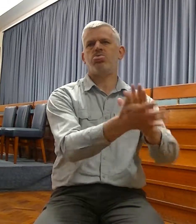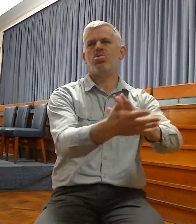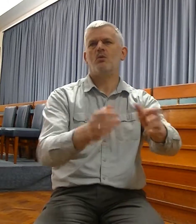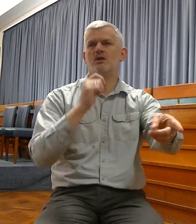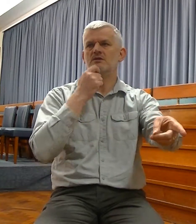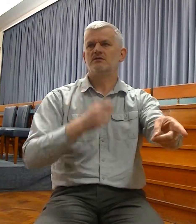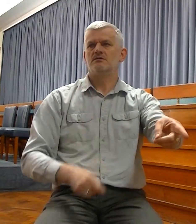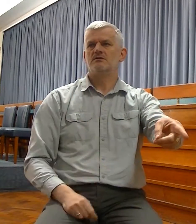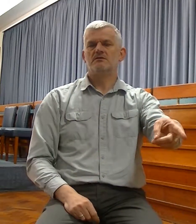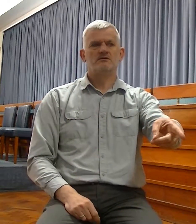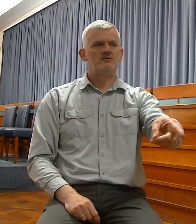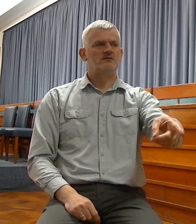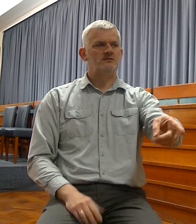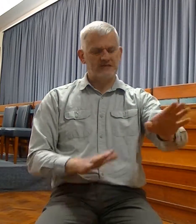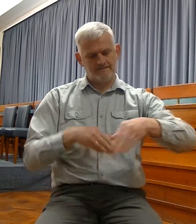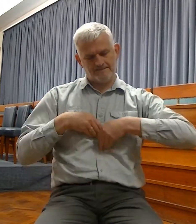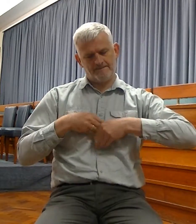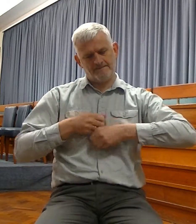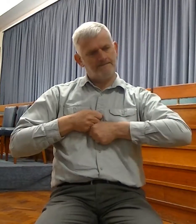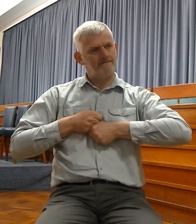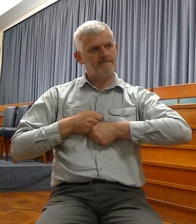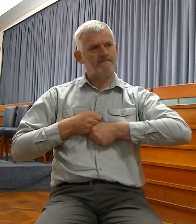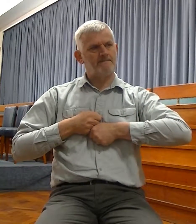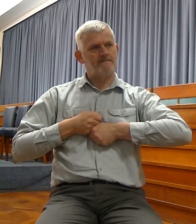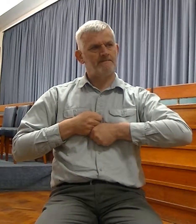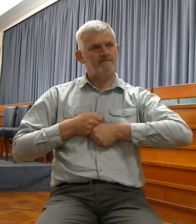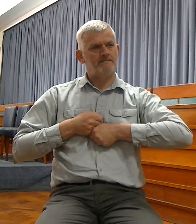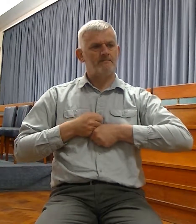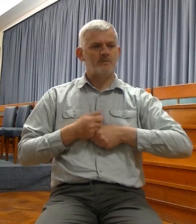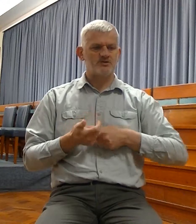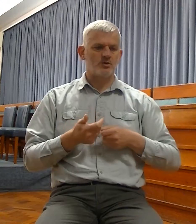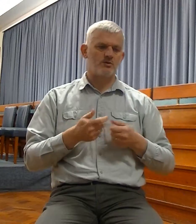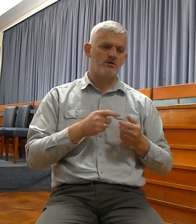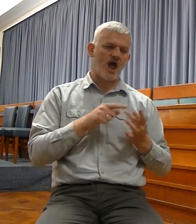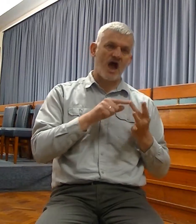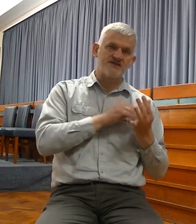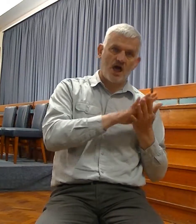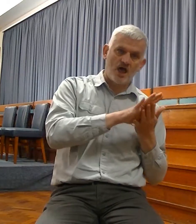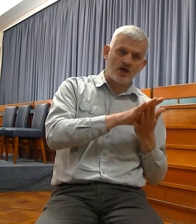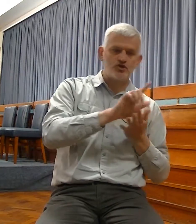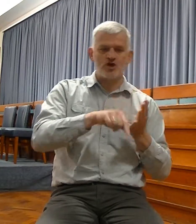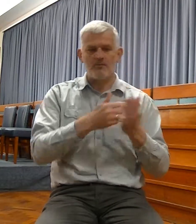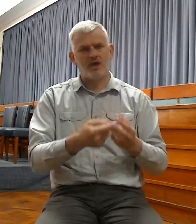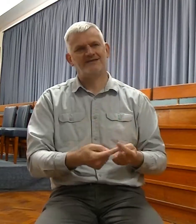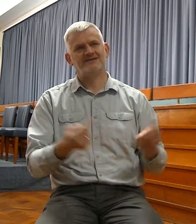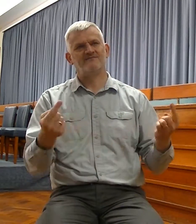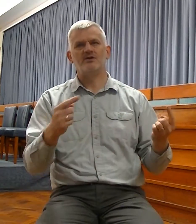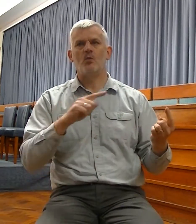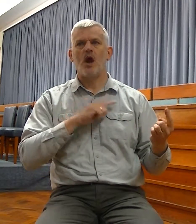there's little doubt it's due to the antagonistic spiritual attitude of his